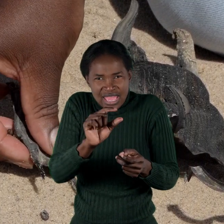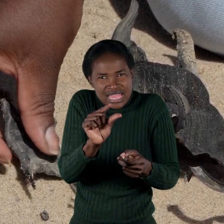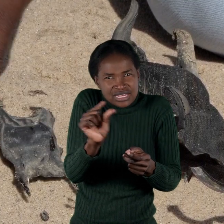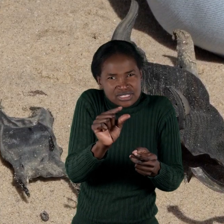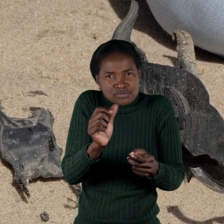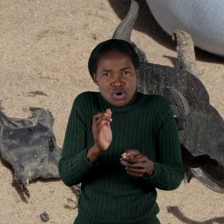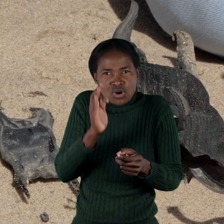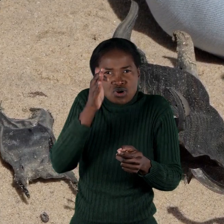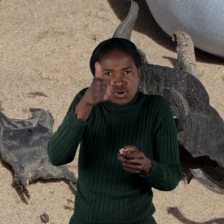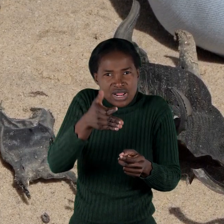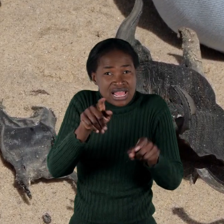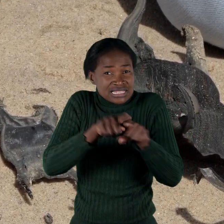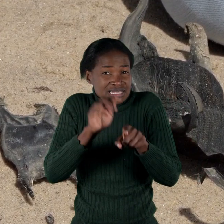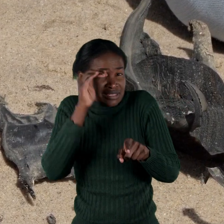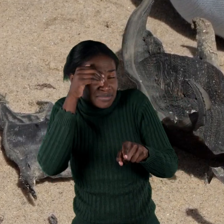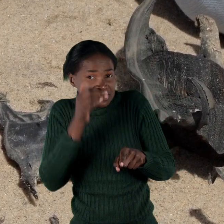like shy sharks, also produce egg cases.